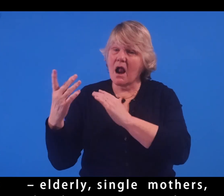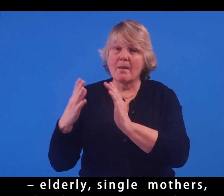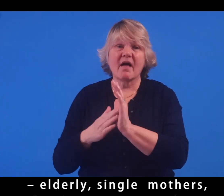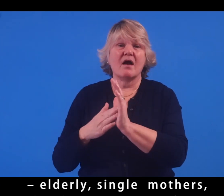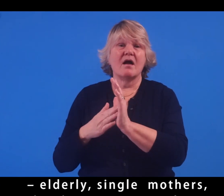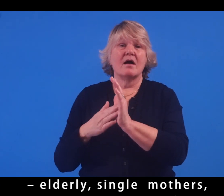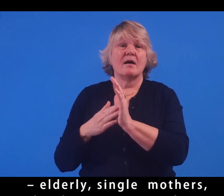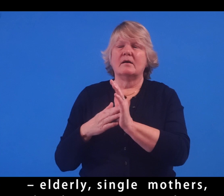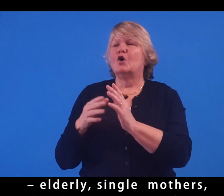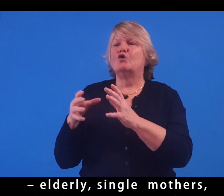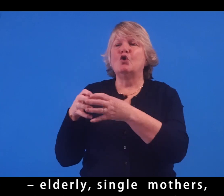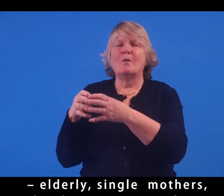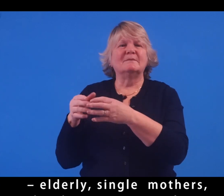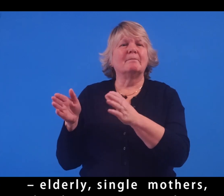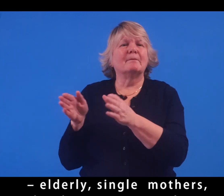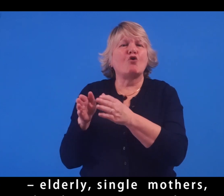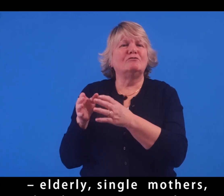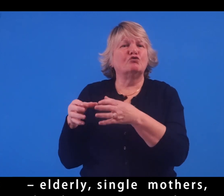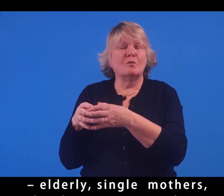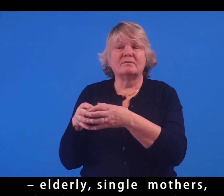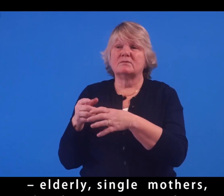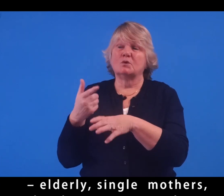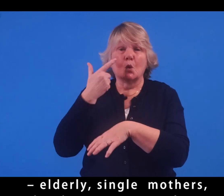mothers, minority groups, youths, etc.